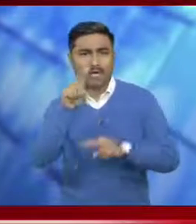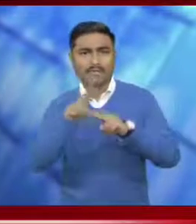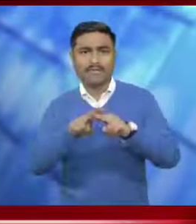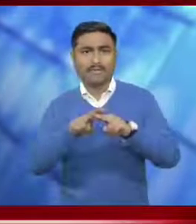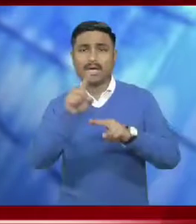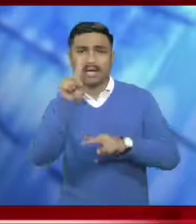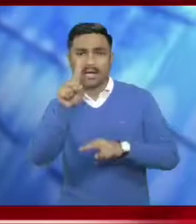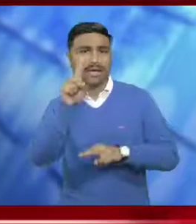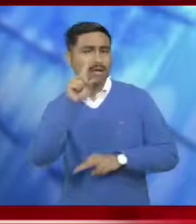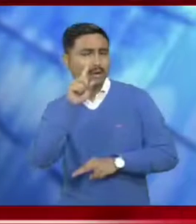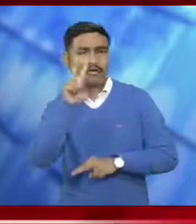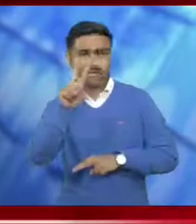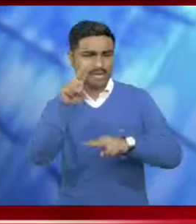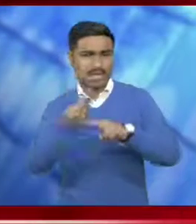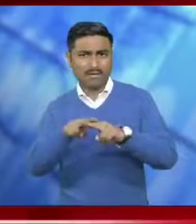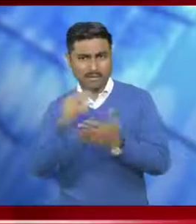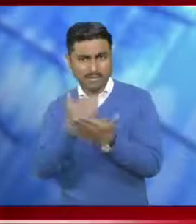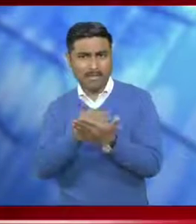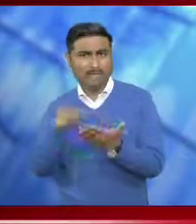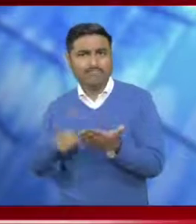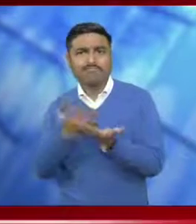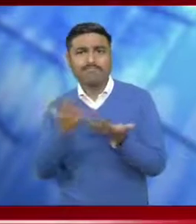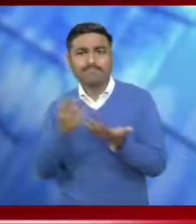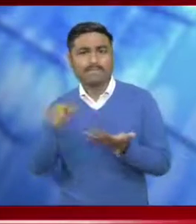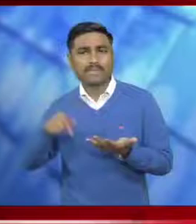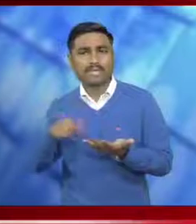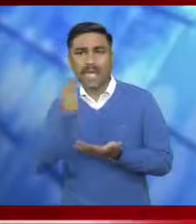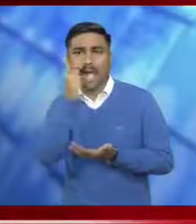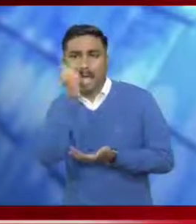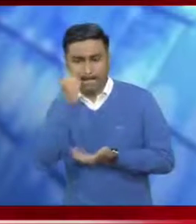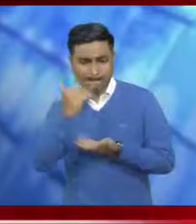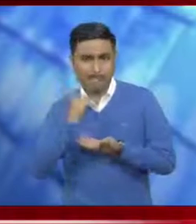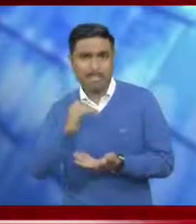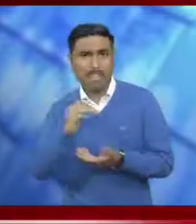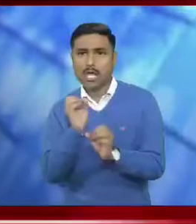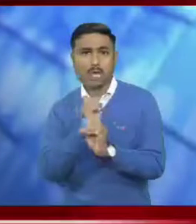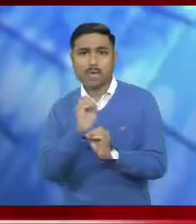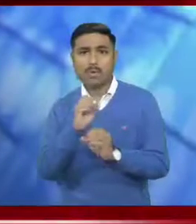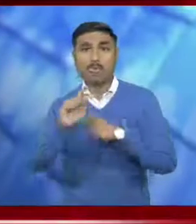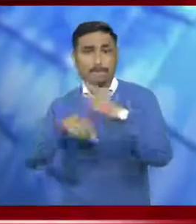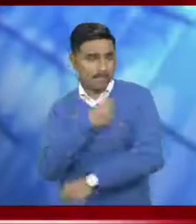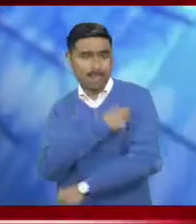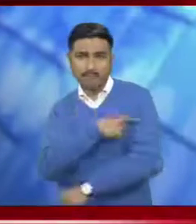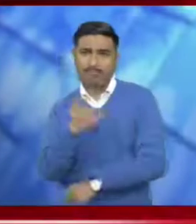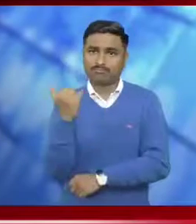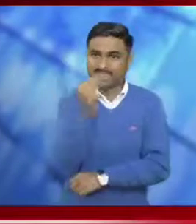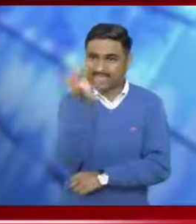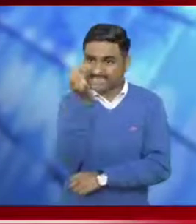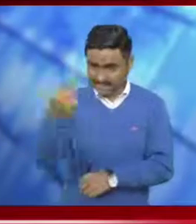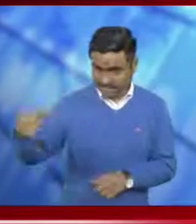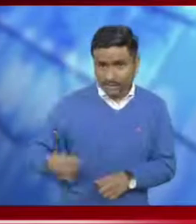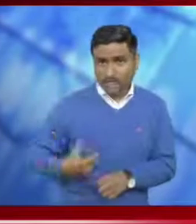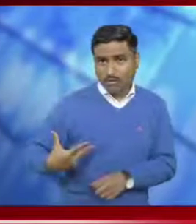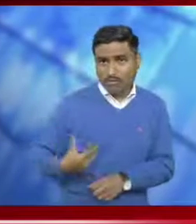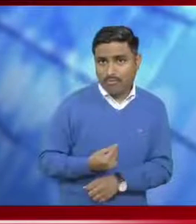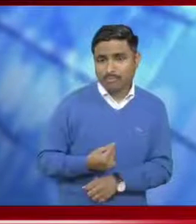-vitro fertilization treatment. Expressing serious concern on declining fertility rate in Sikkim, on April 7,